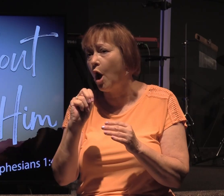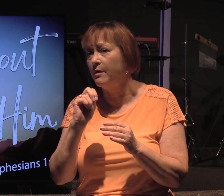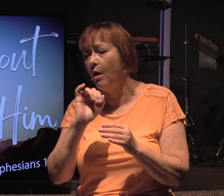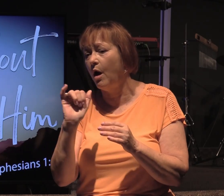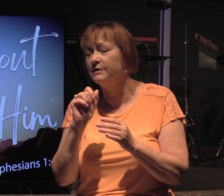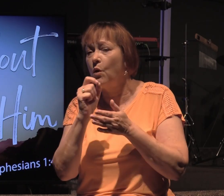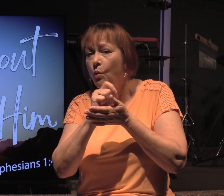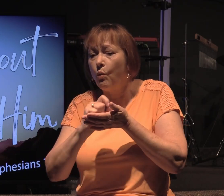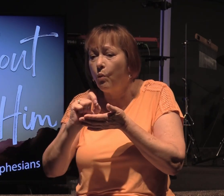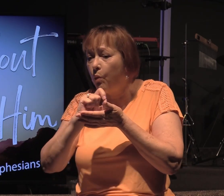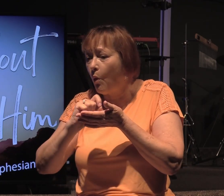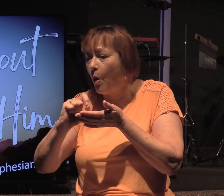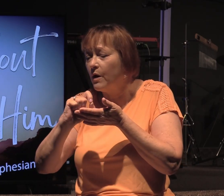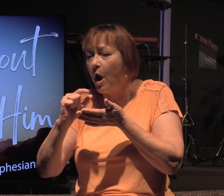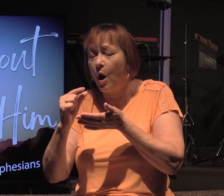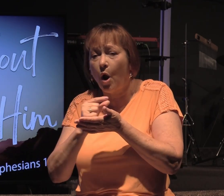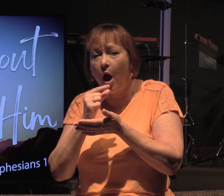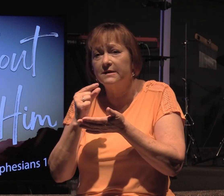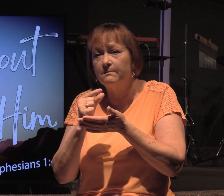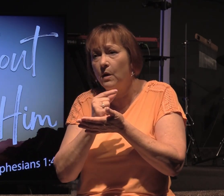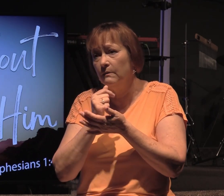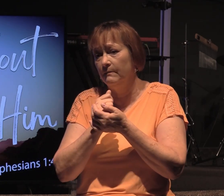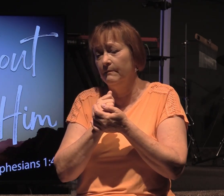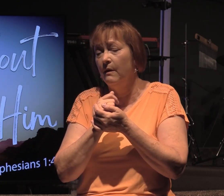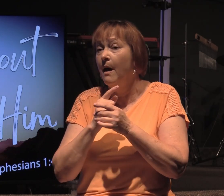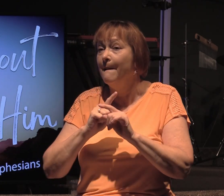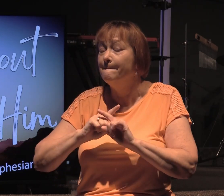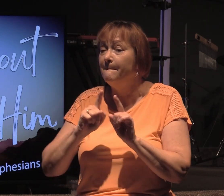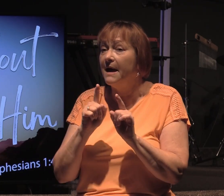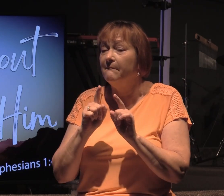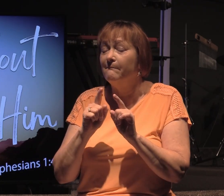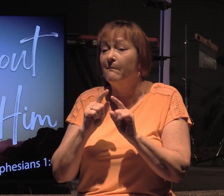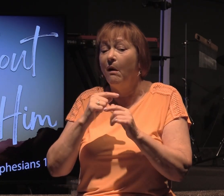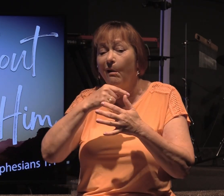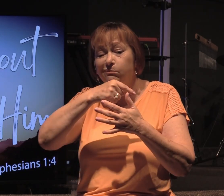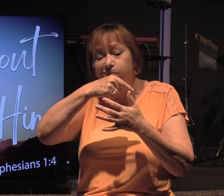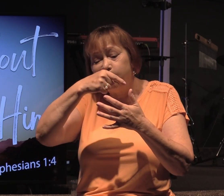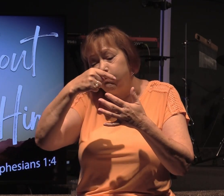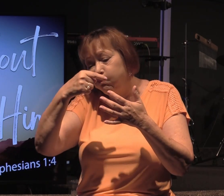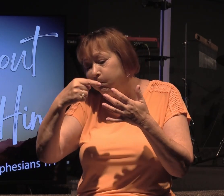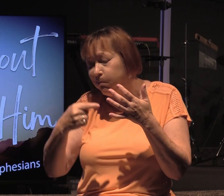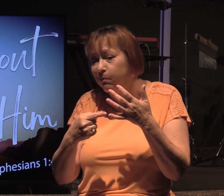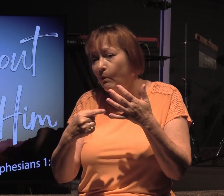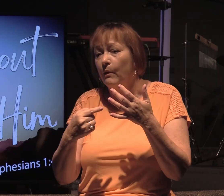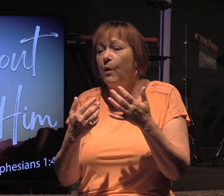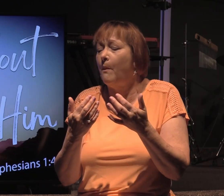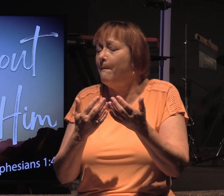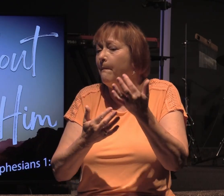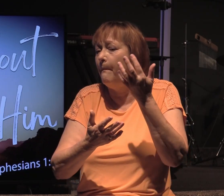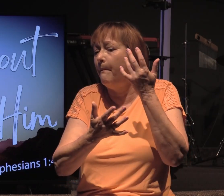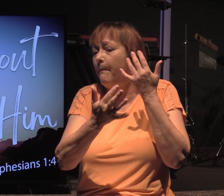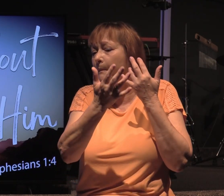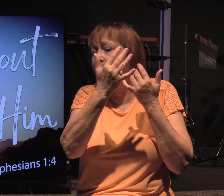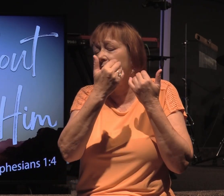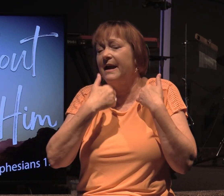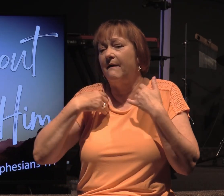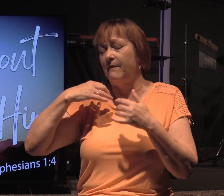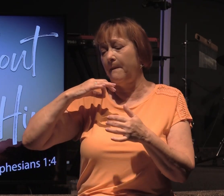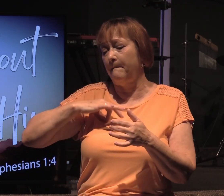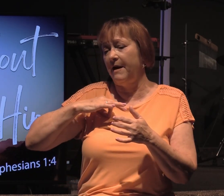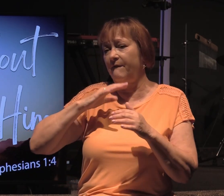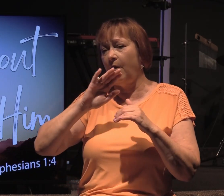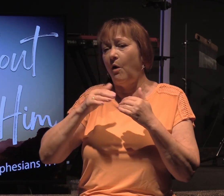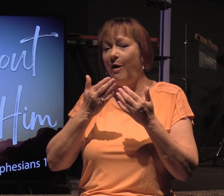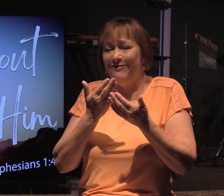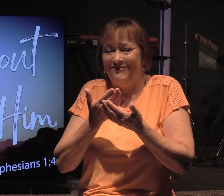also wrote a gospel. But all these things are going. So, we go back and we have the benefit of